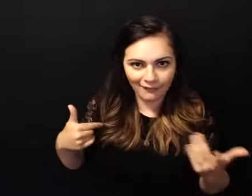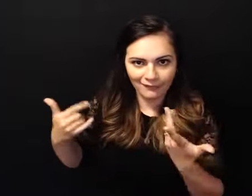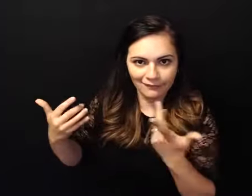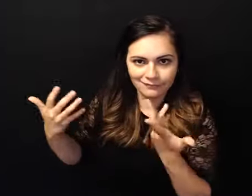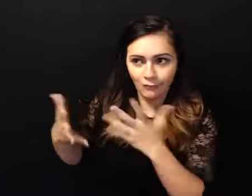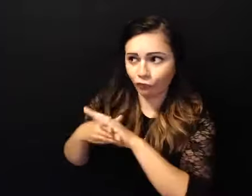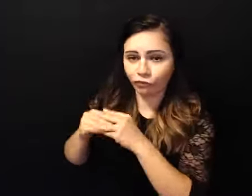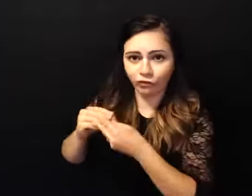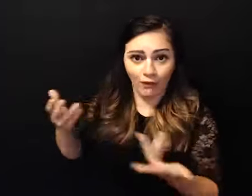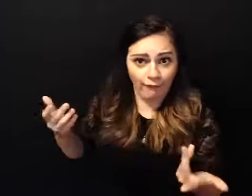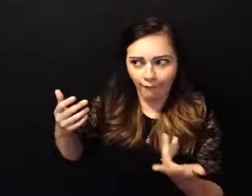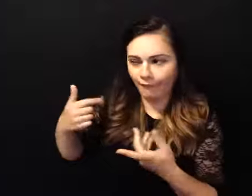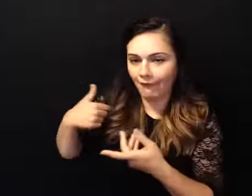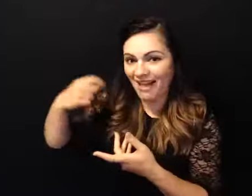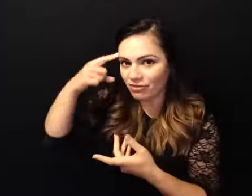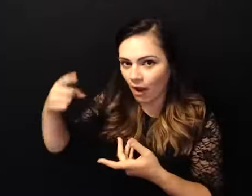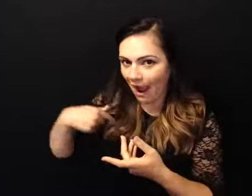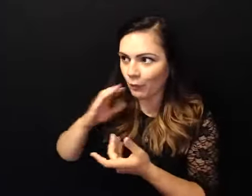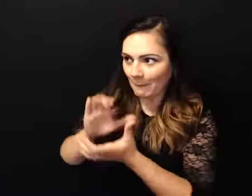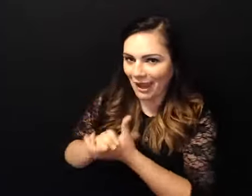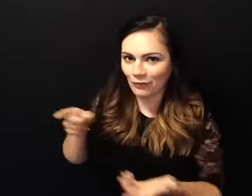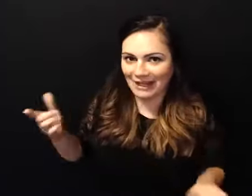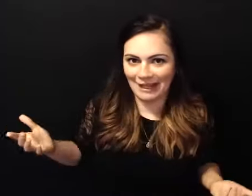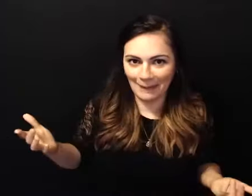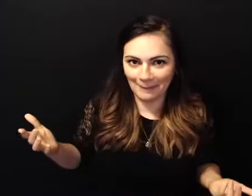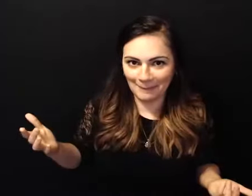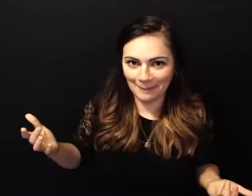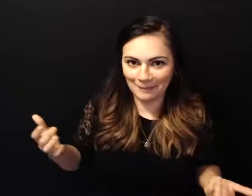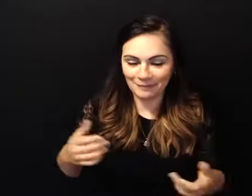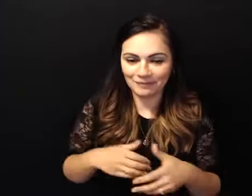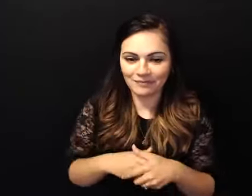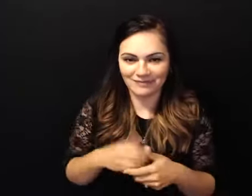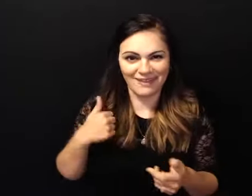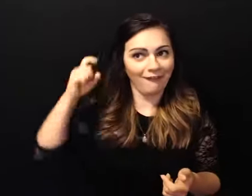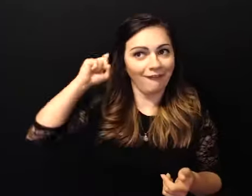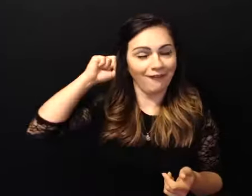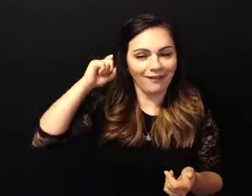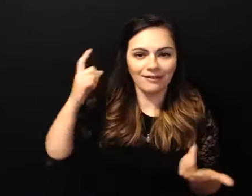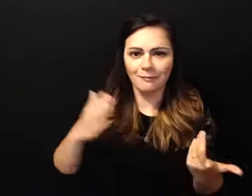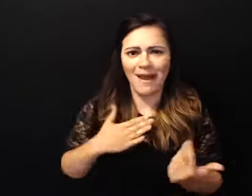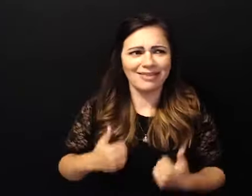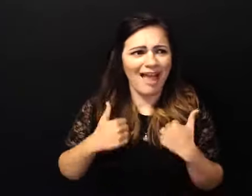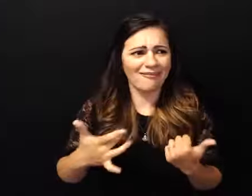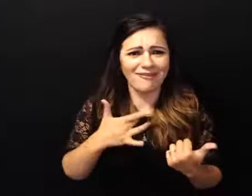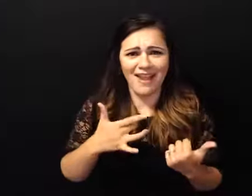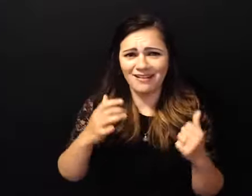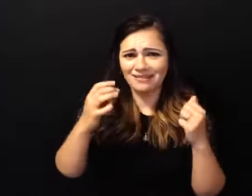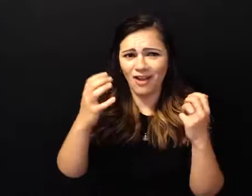life was absolutely amazing like it was perfect it was i was happy and content and you know